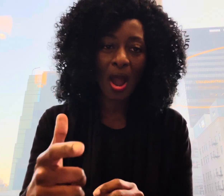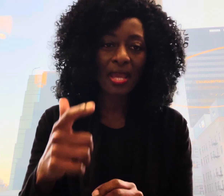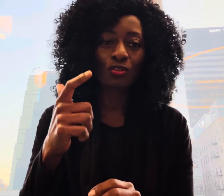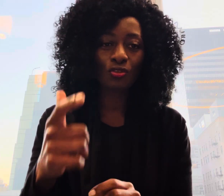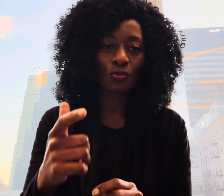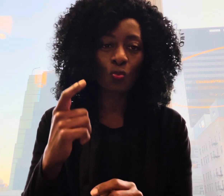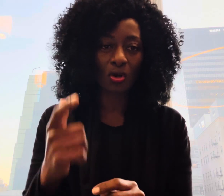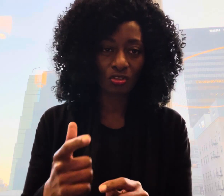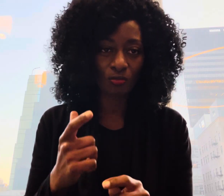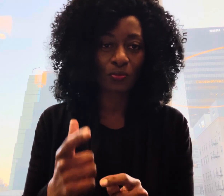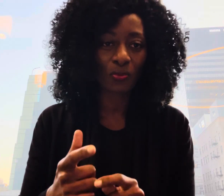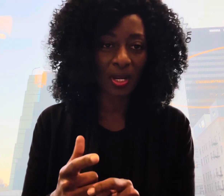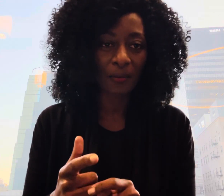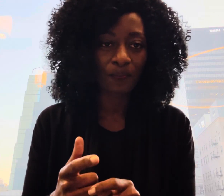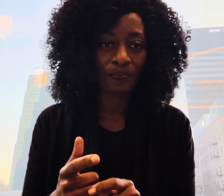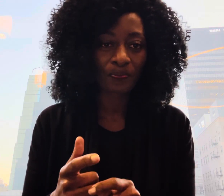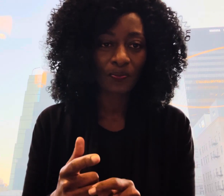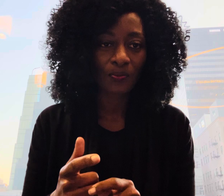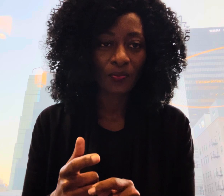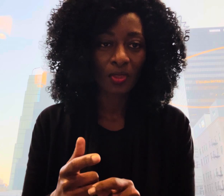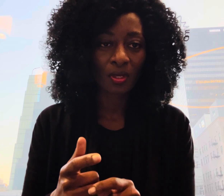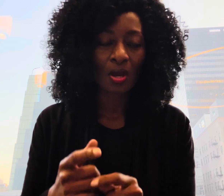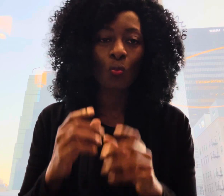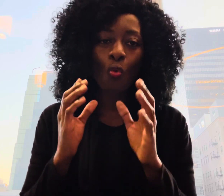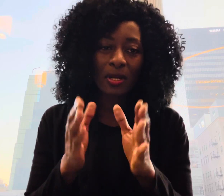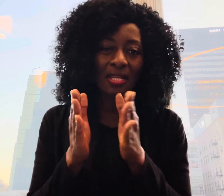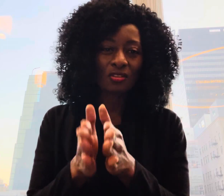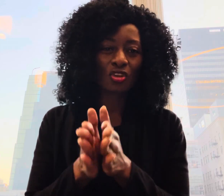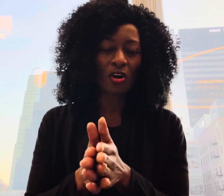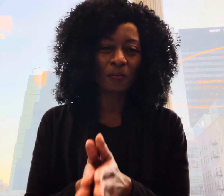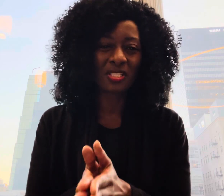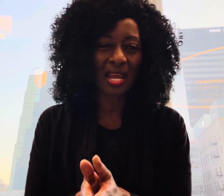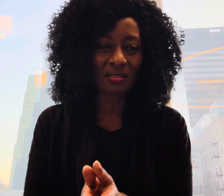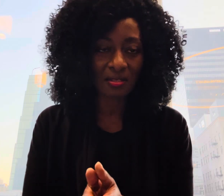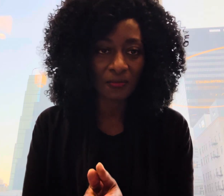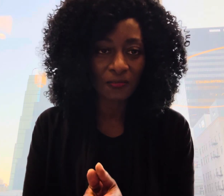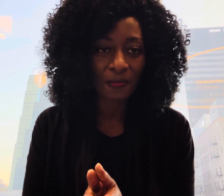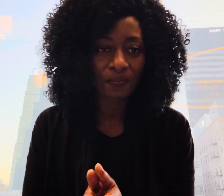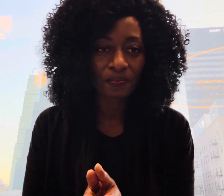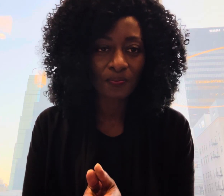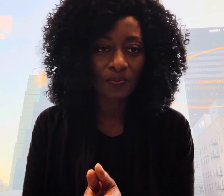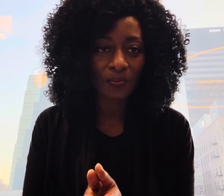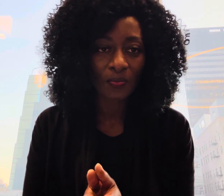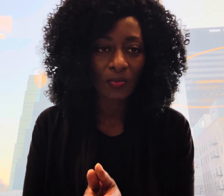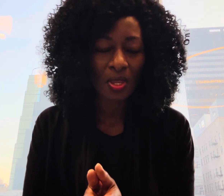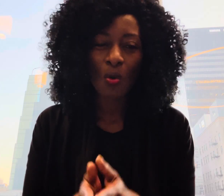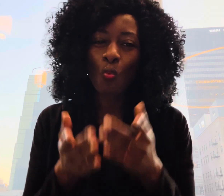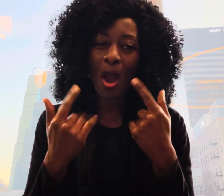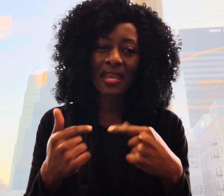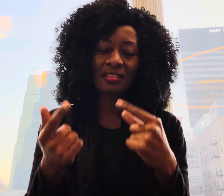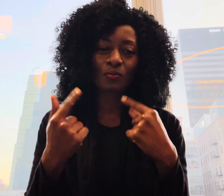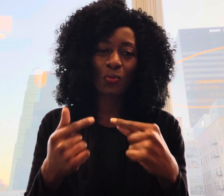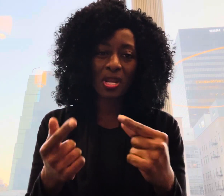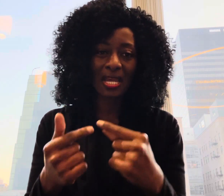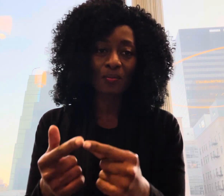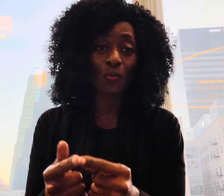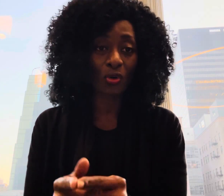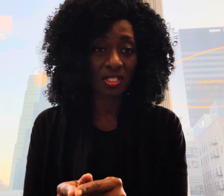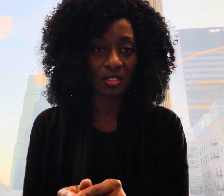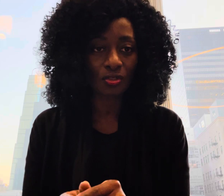do you want to pray what is your objective why is prayer important to